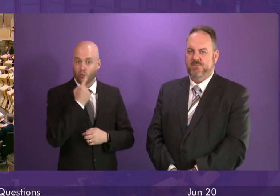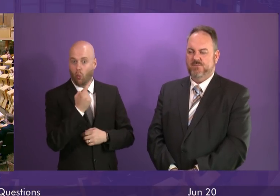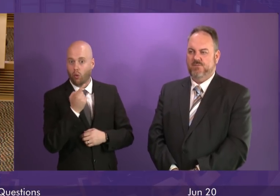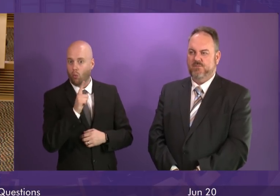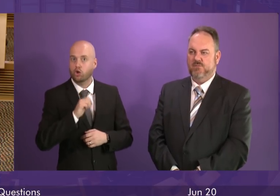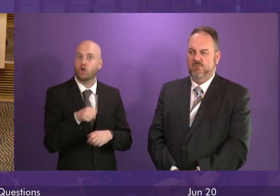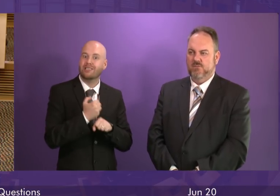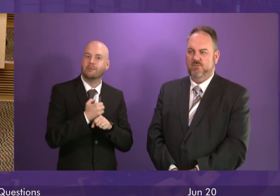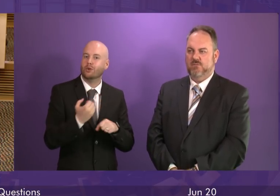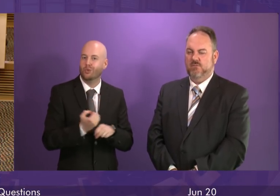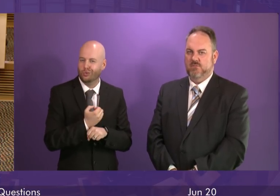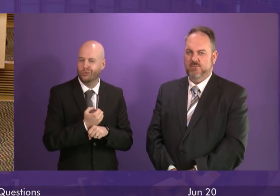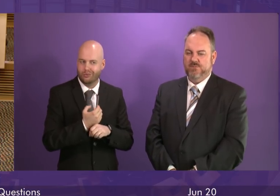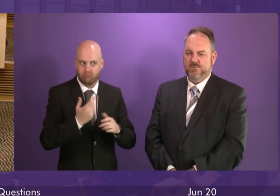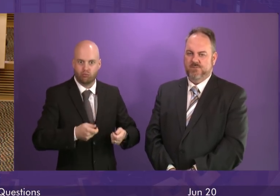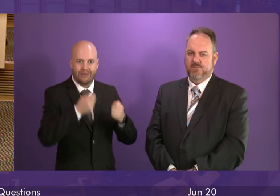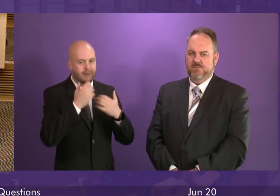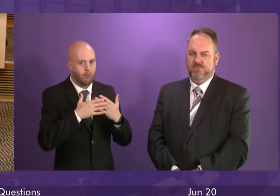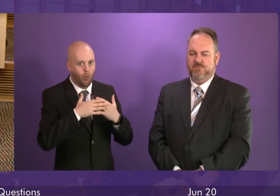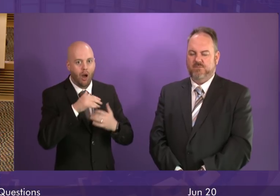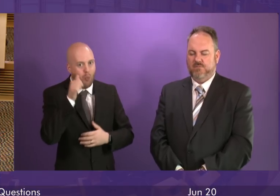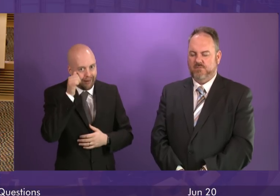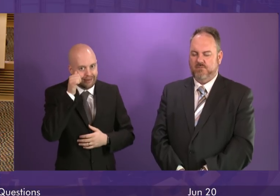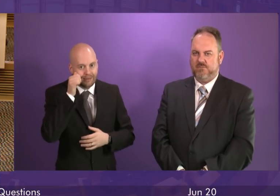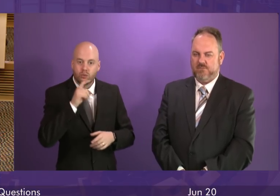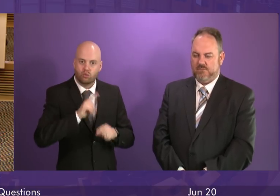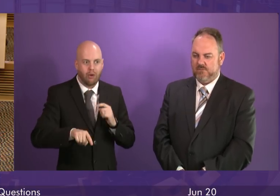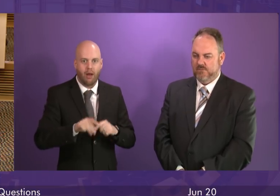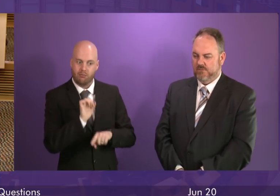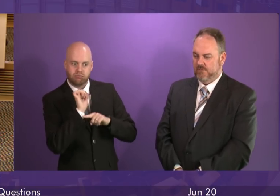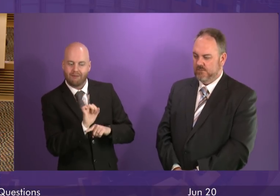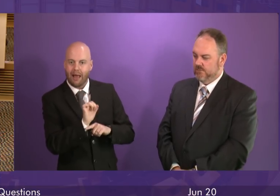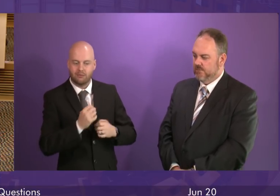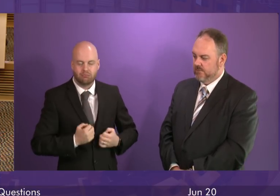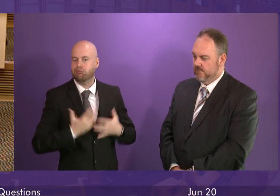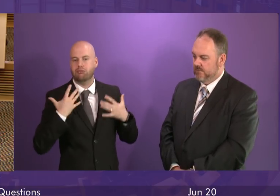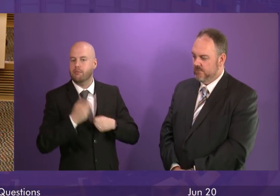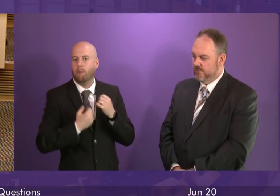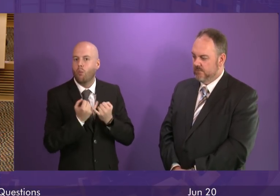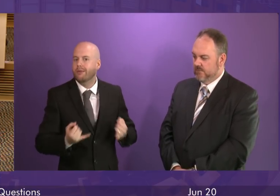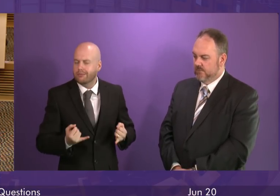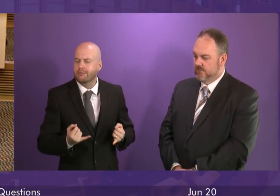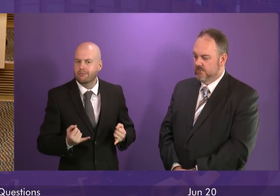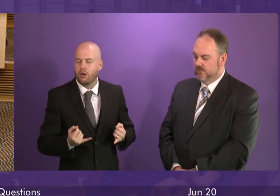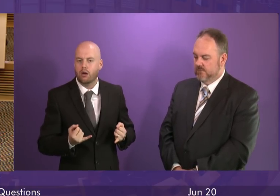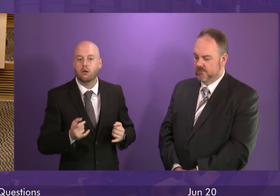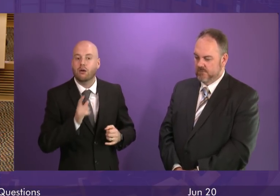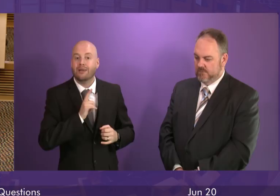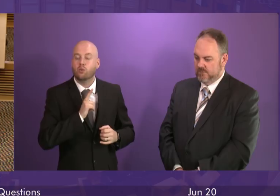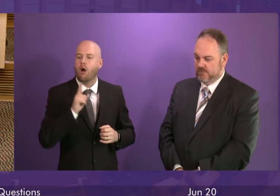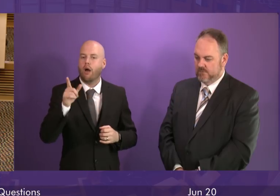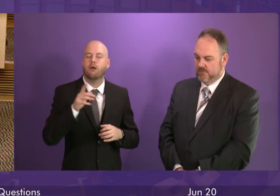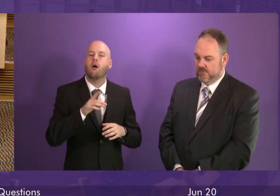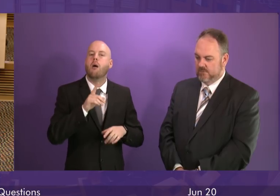or awareness in order to aid prevention is vital here. That is why one of the focuses of the multi-disciplinary